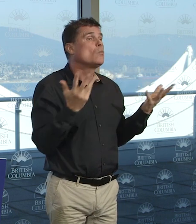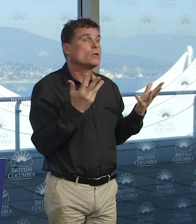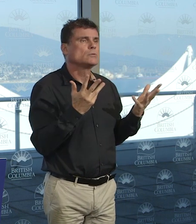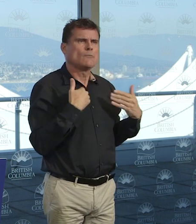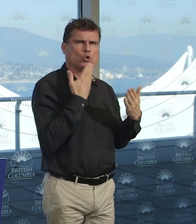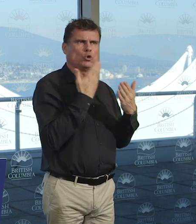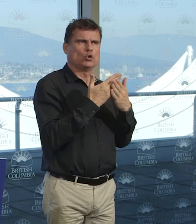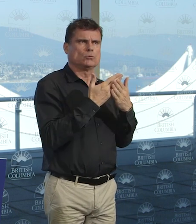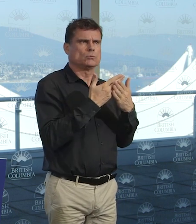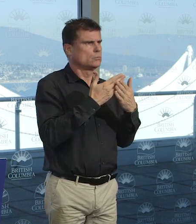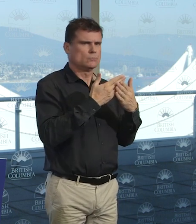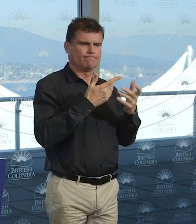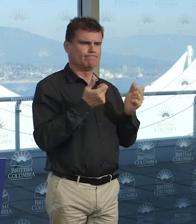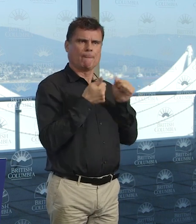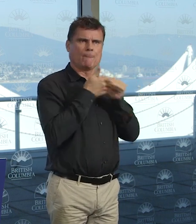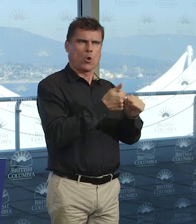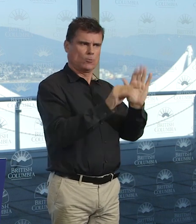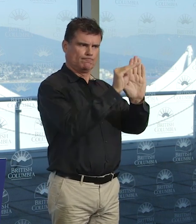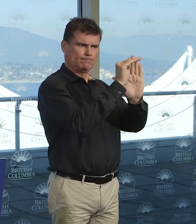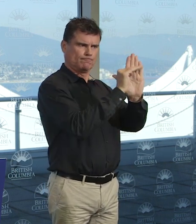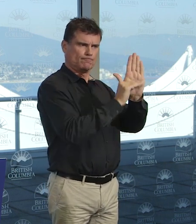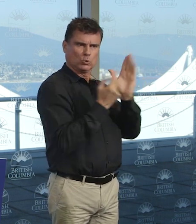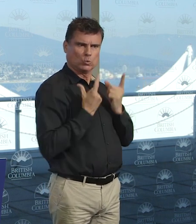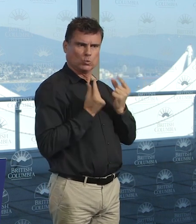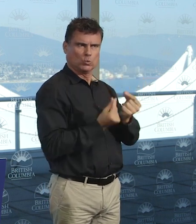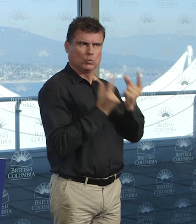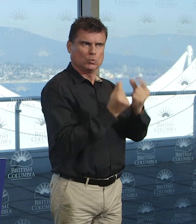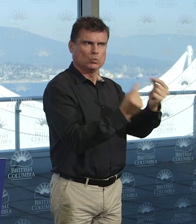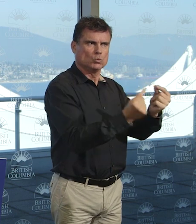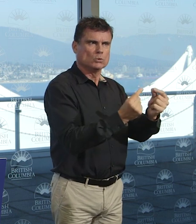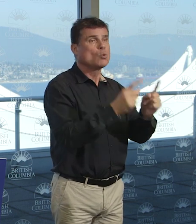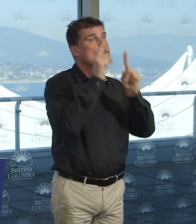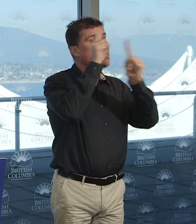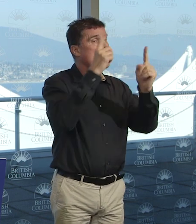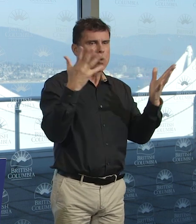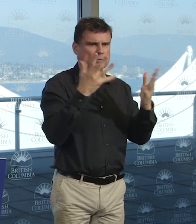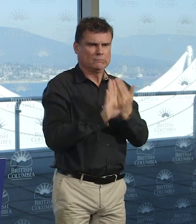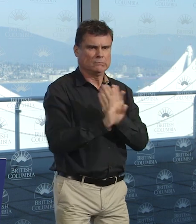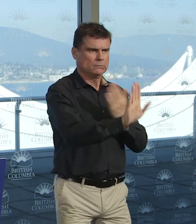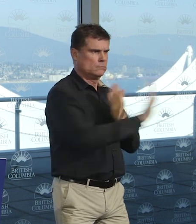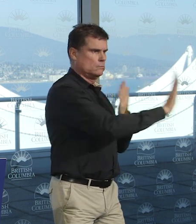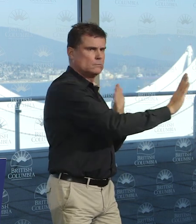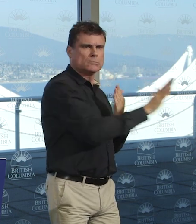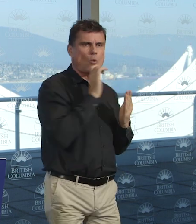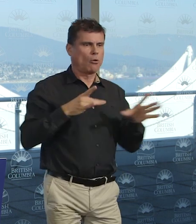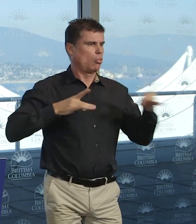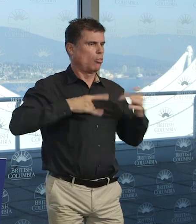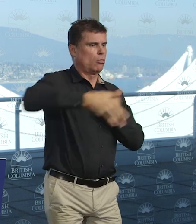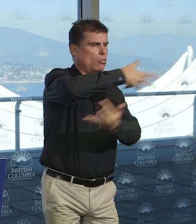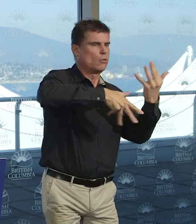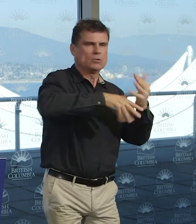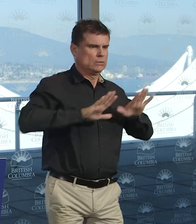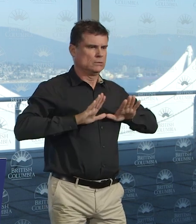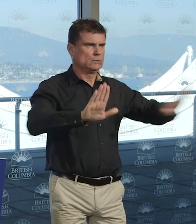that are in contact with somebody who's sick. We make sure that as soon as you go into the hospital and we talk about this a lot about the importance of